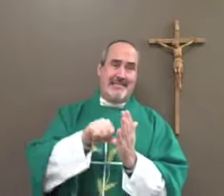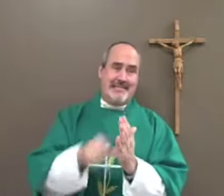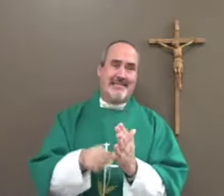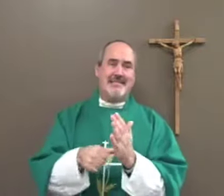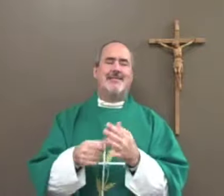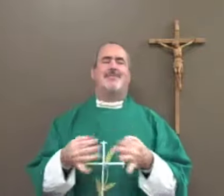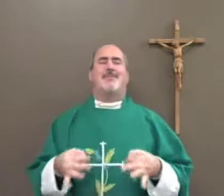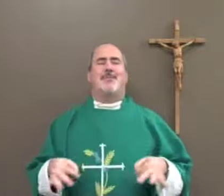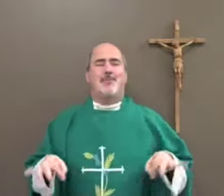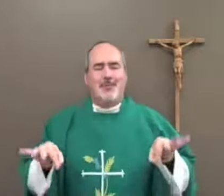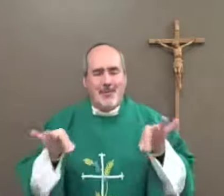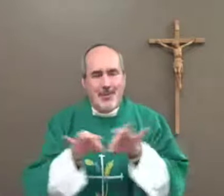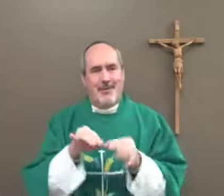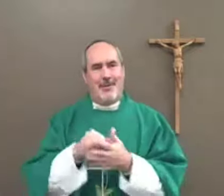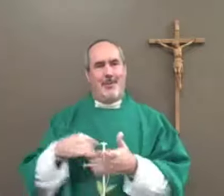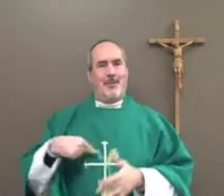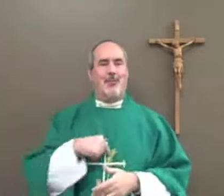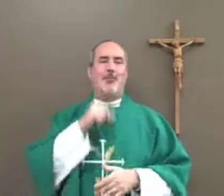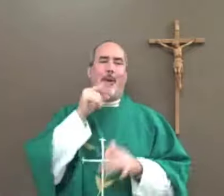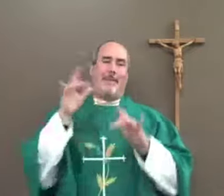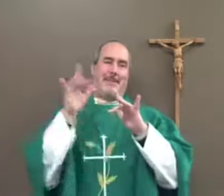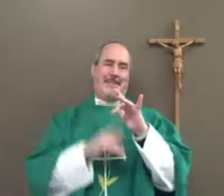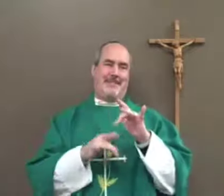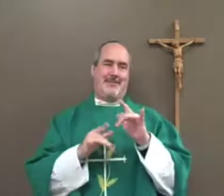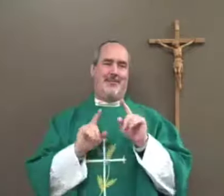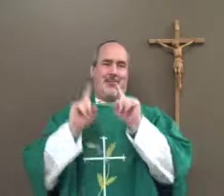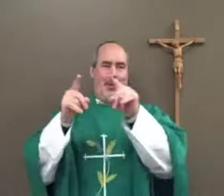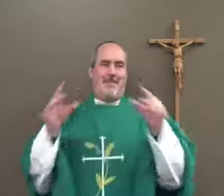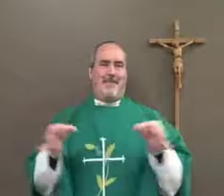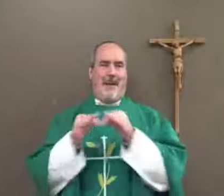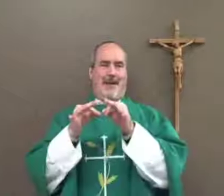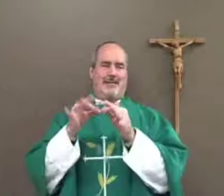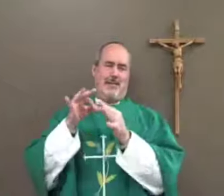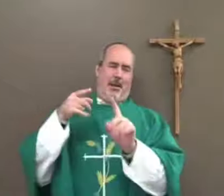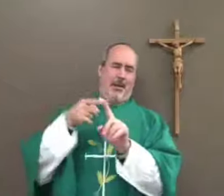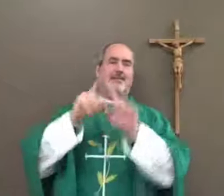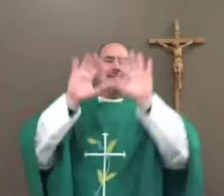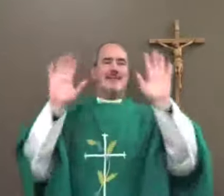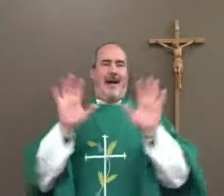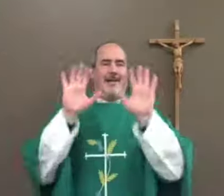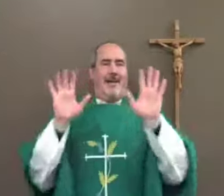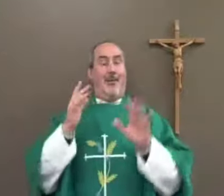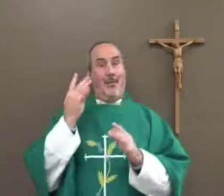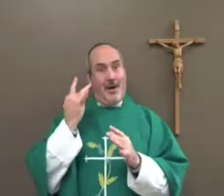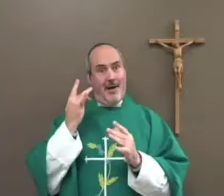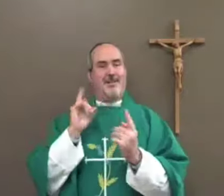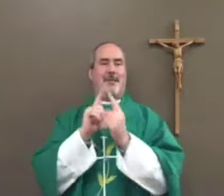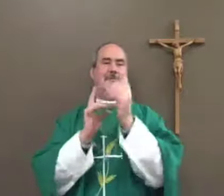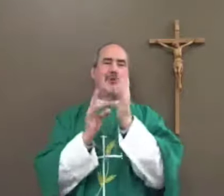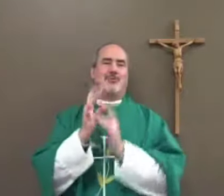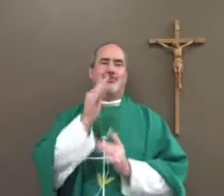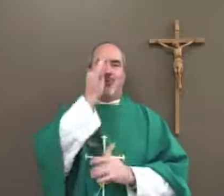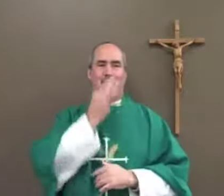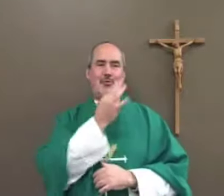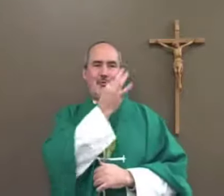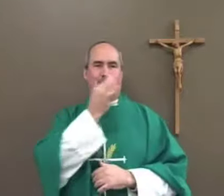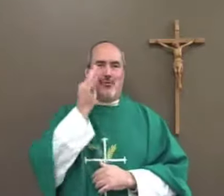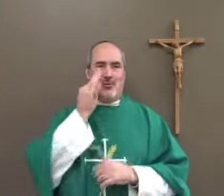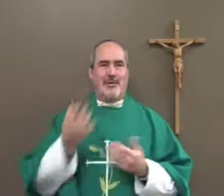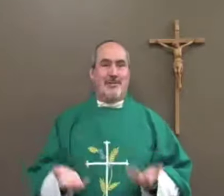That's why I emphasize how important it is that we do not miss Mass, especially on Sunday, because we need